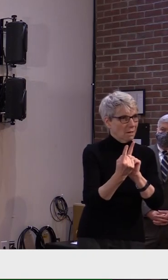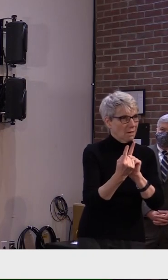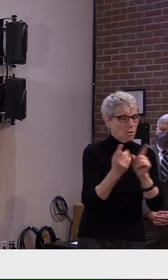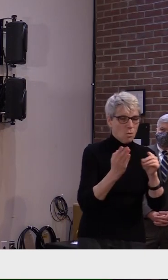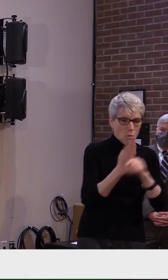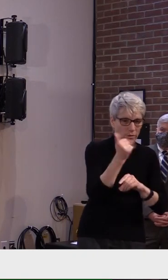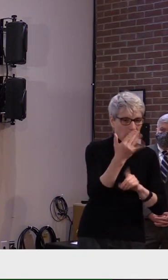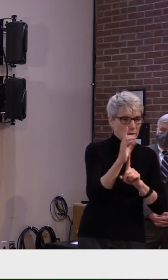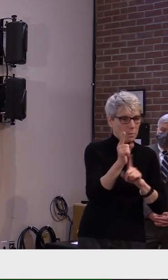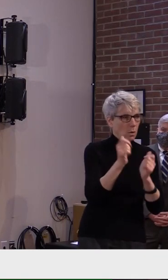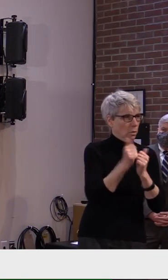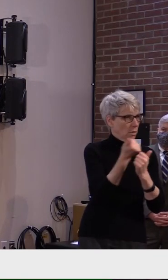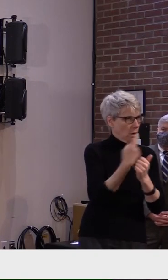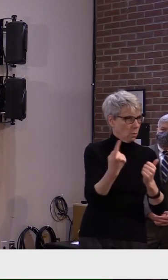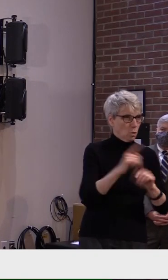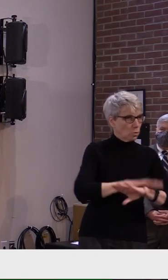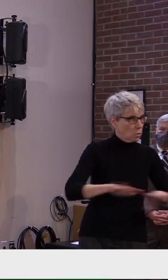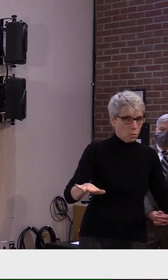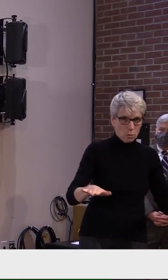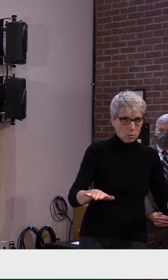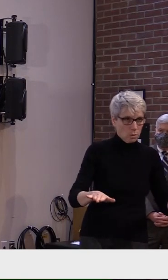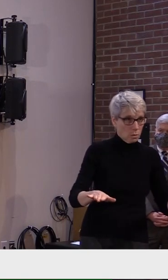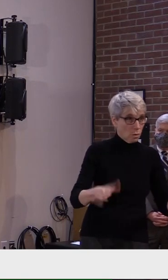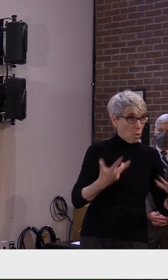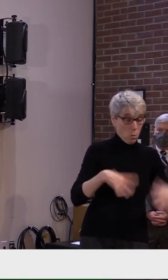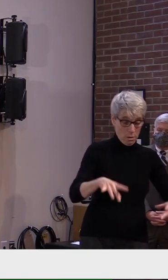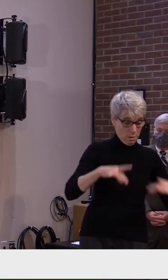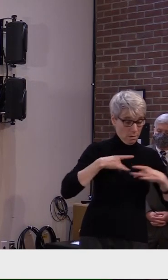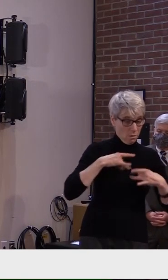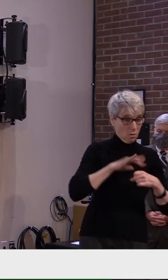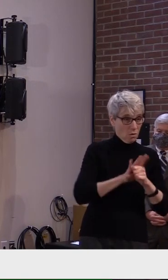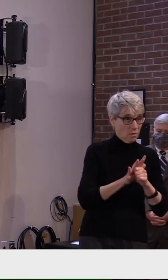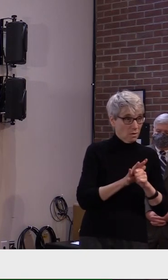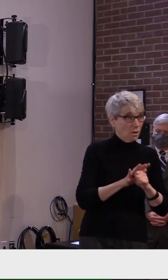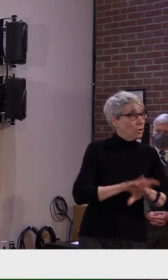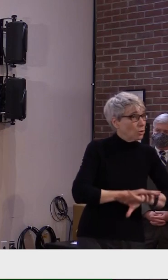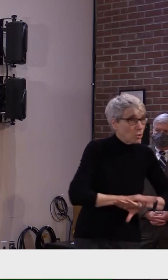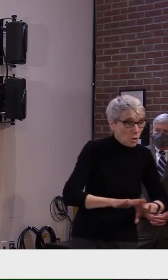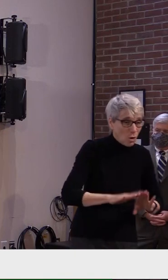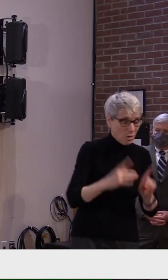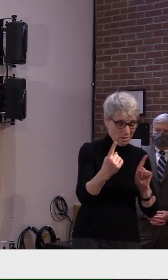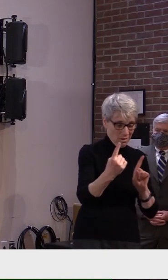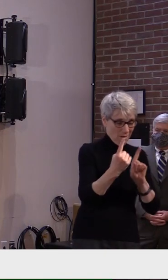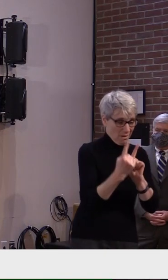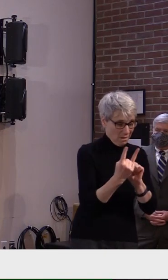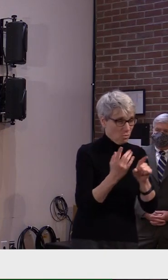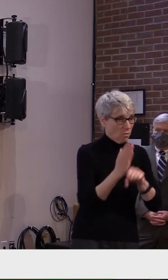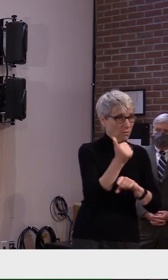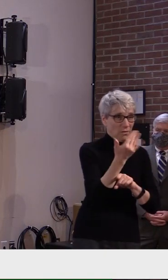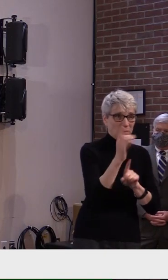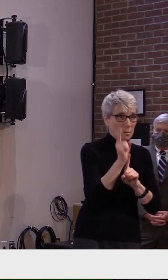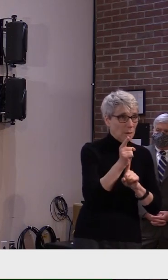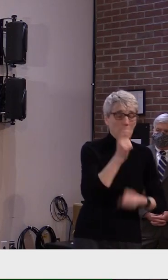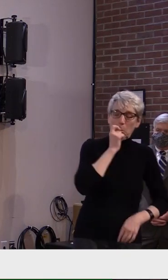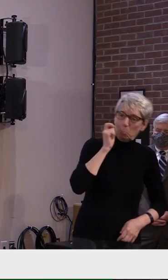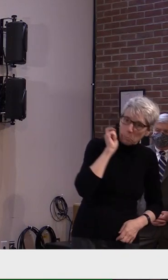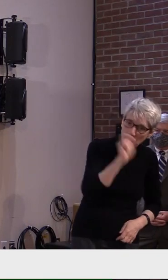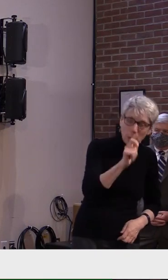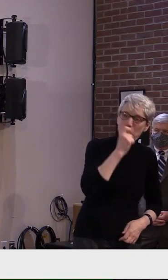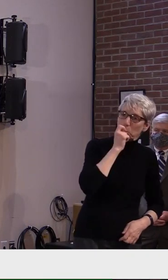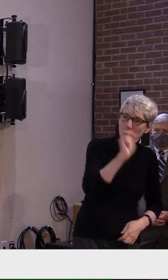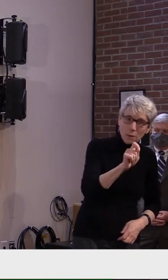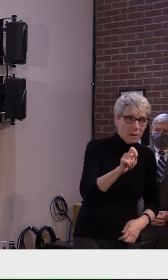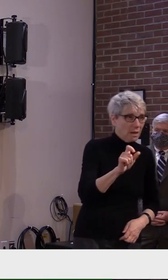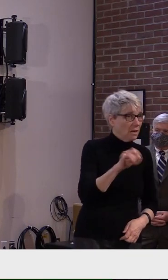be. If you don't want to get COVID-19, don't be within six feet for greater than 15 minutes of anyone